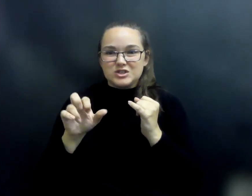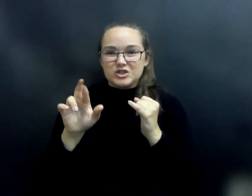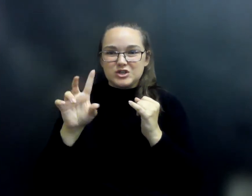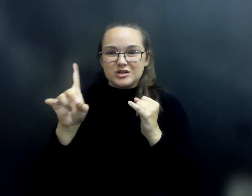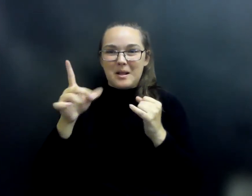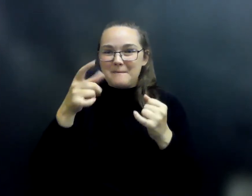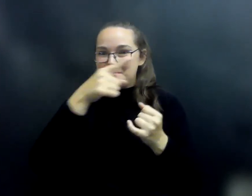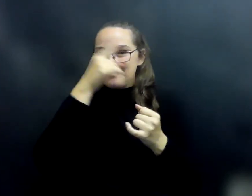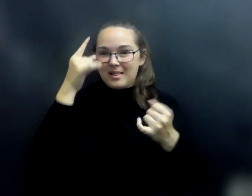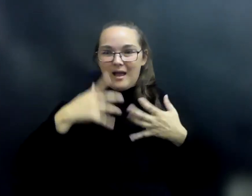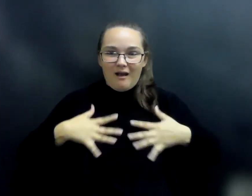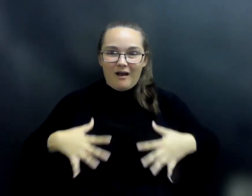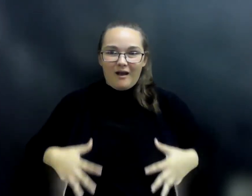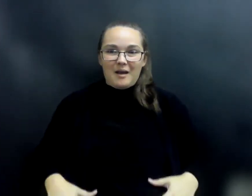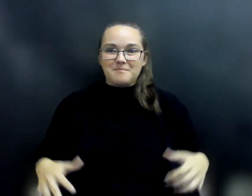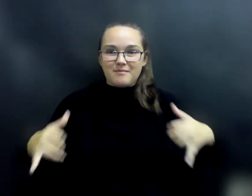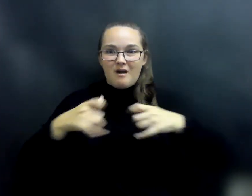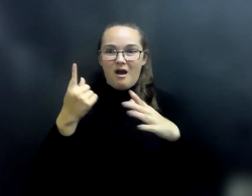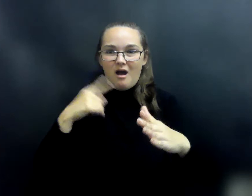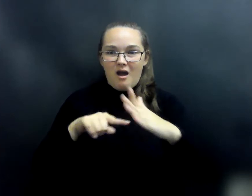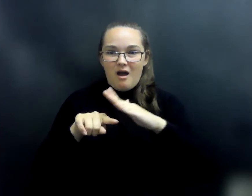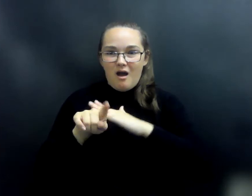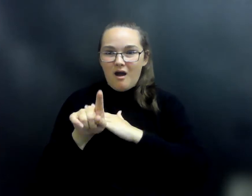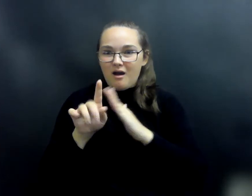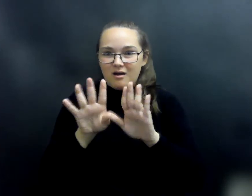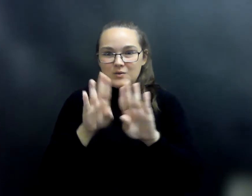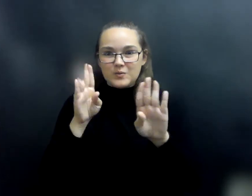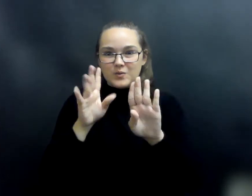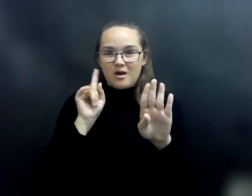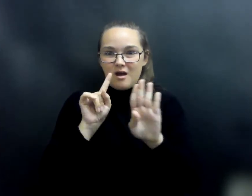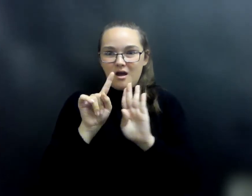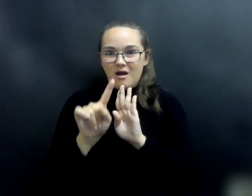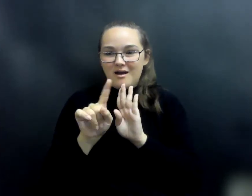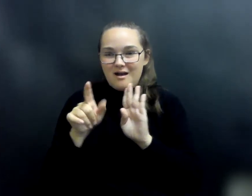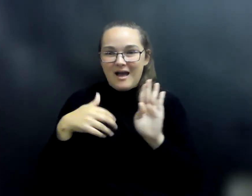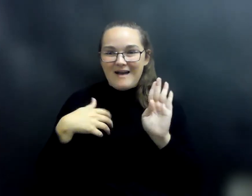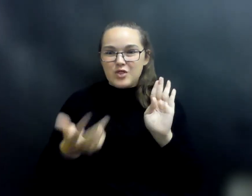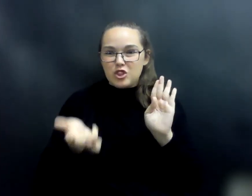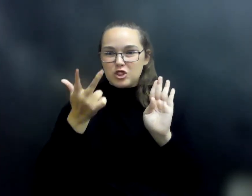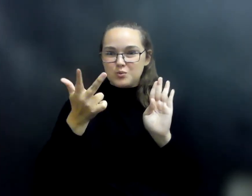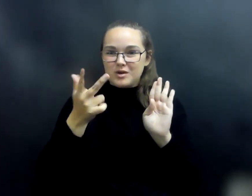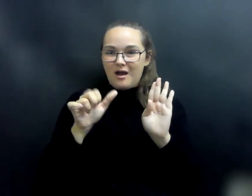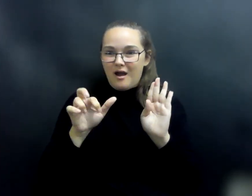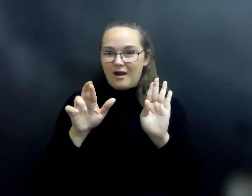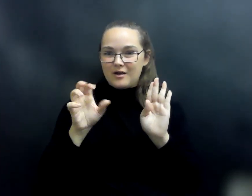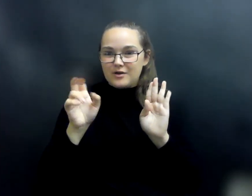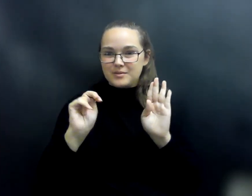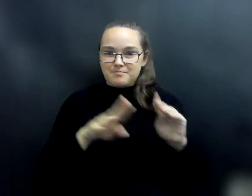appeared in the doorway. Around his waist hung three iron belts. Looking darkly at the prince,